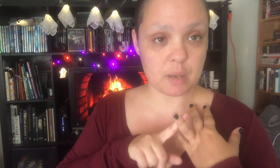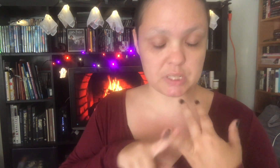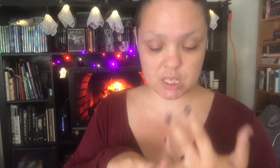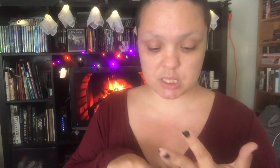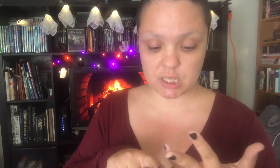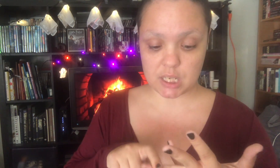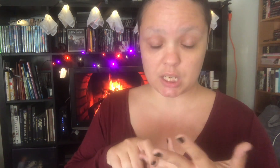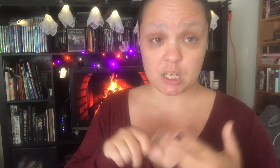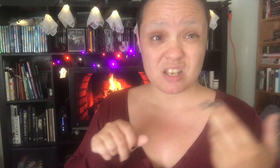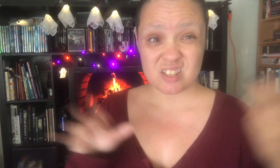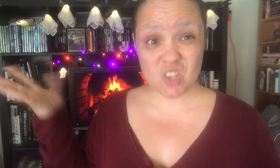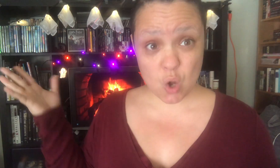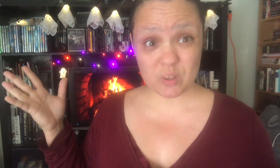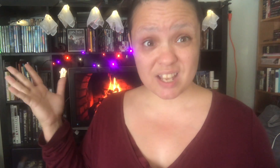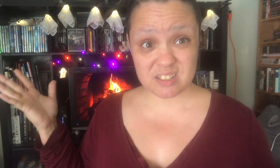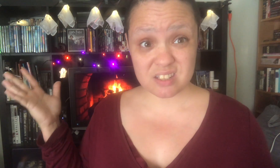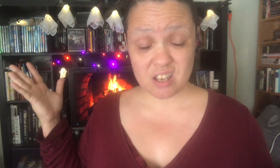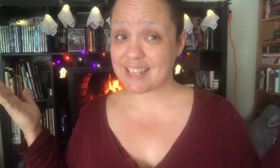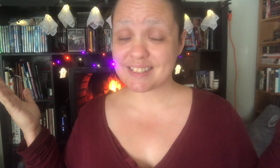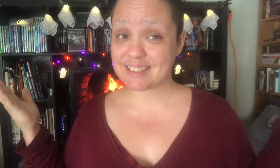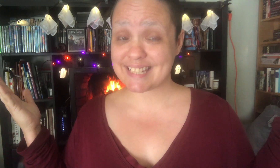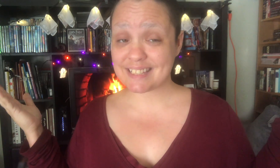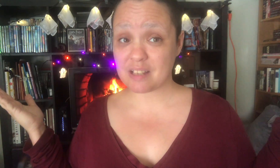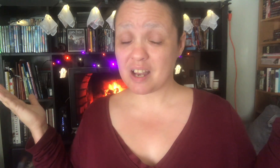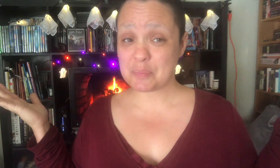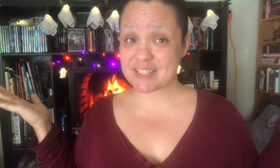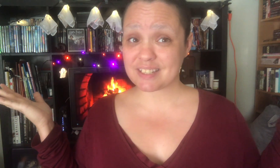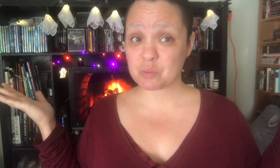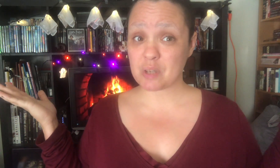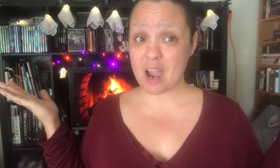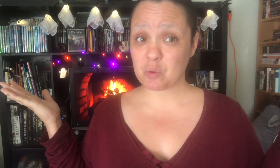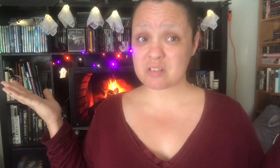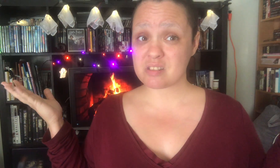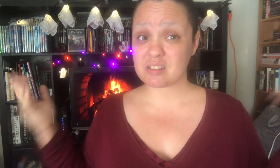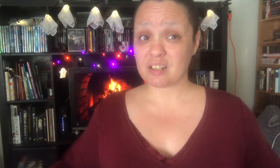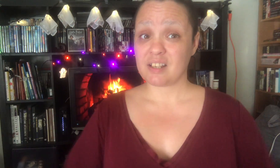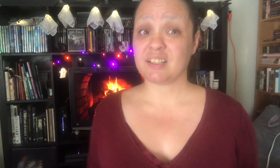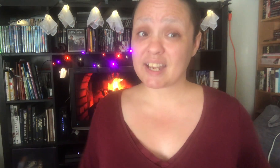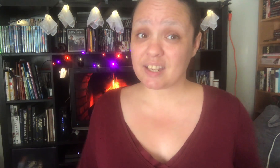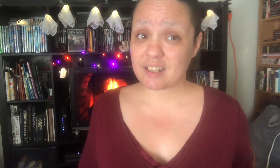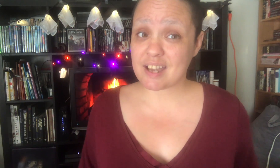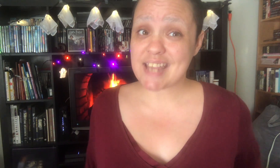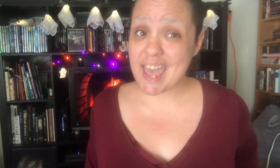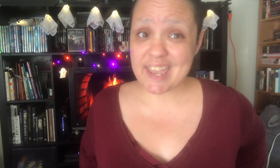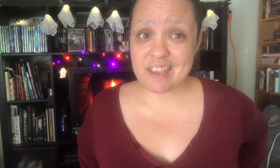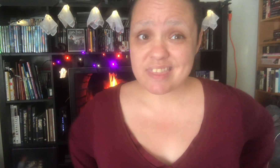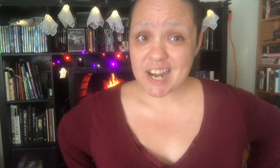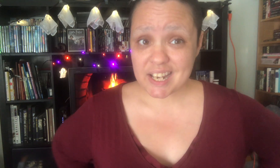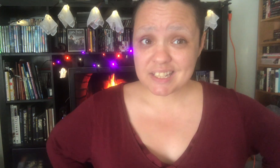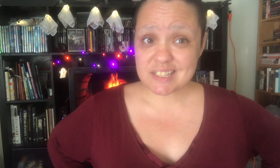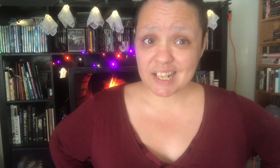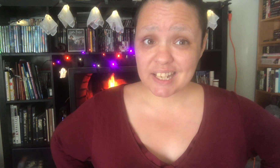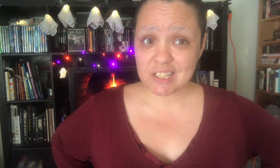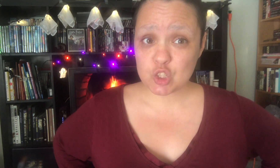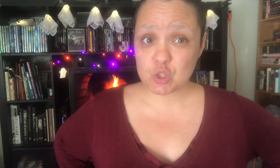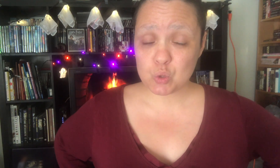am at the end of the day. So that's that's six up to six hours. Like a day that I can dedicate to